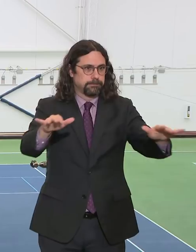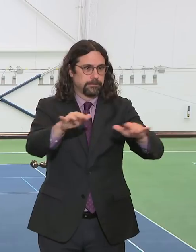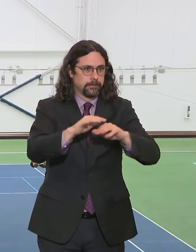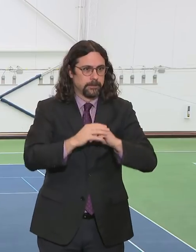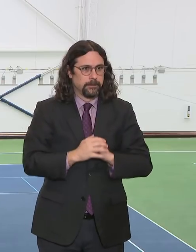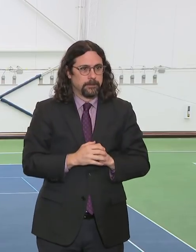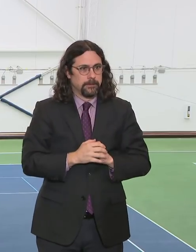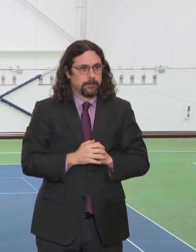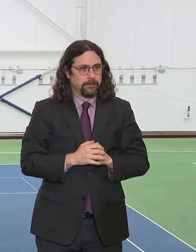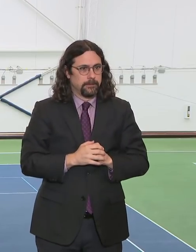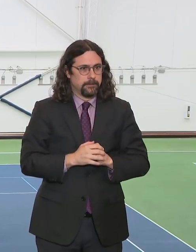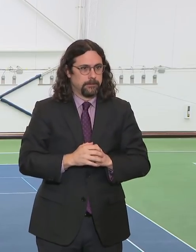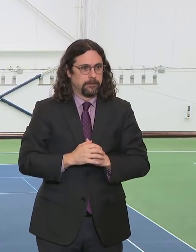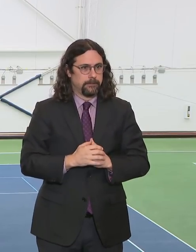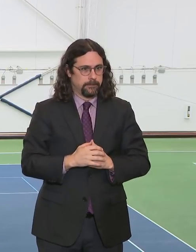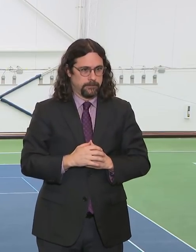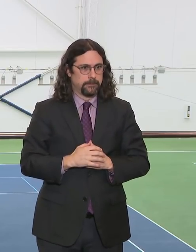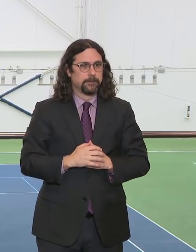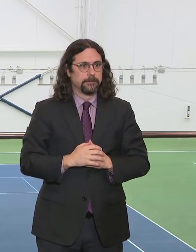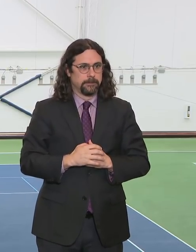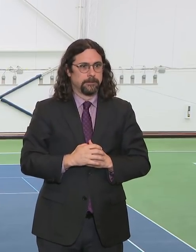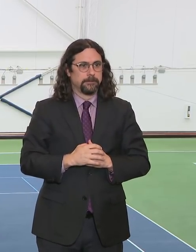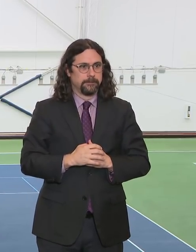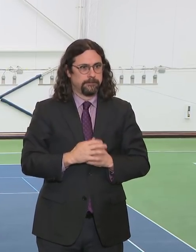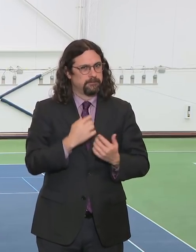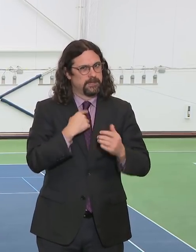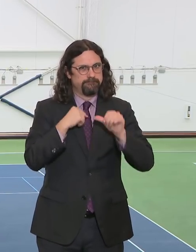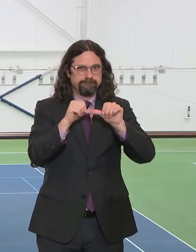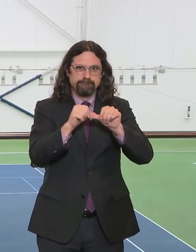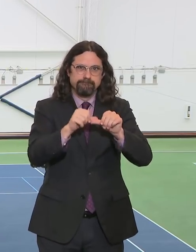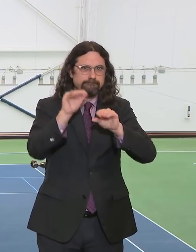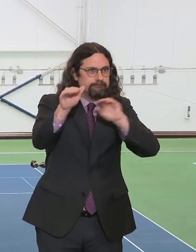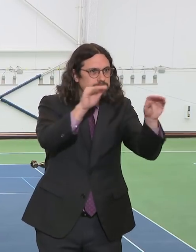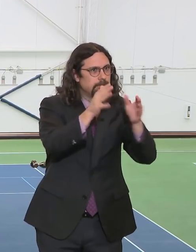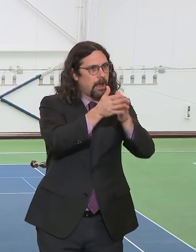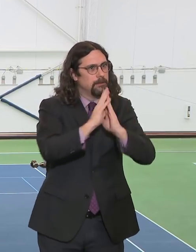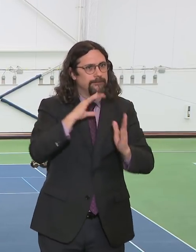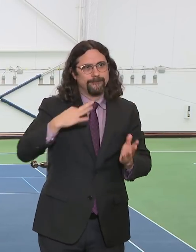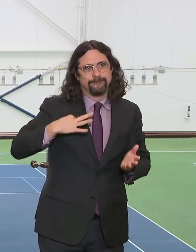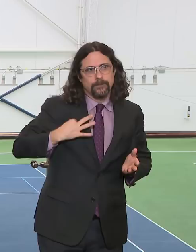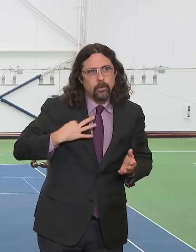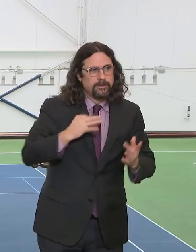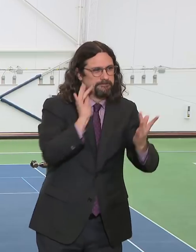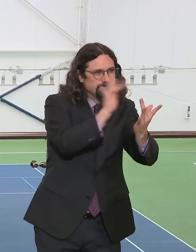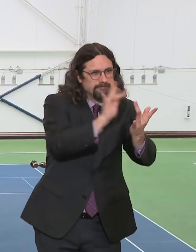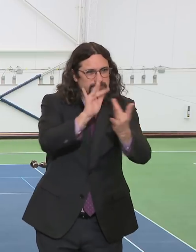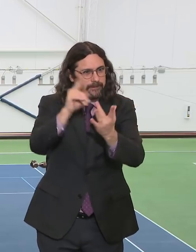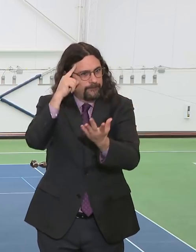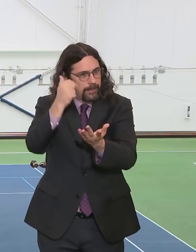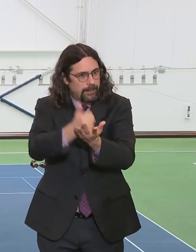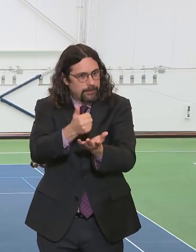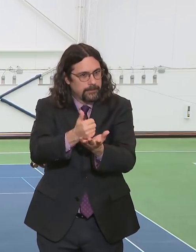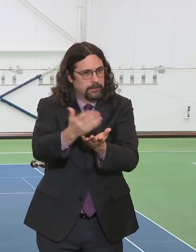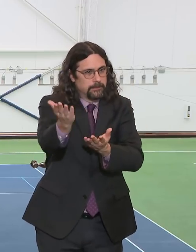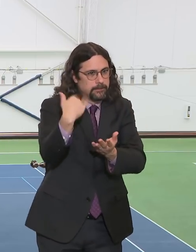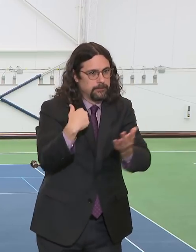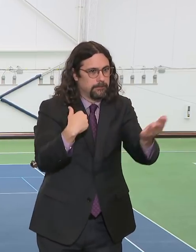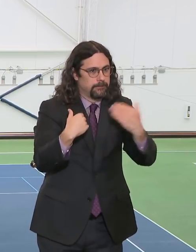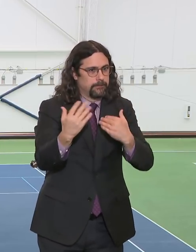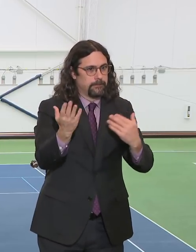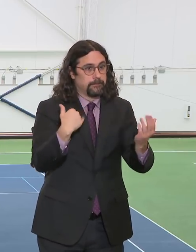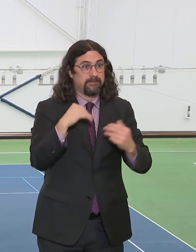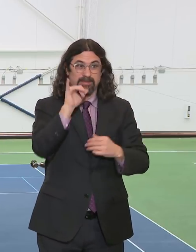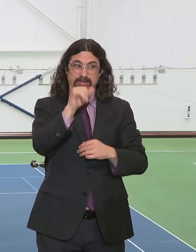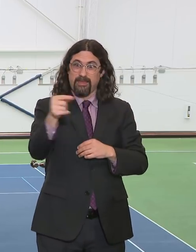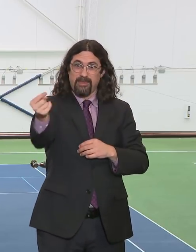out to many friends and many colleagues to get help. But these numbers now are going to make a huge difference. Imagine, just in the last few days, adding